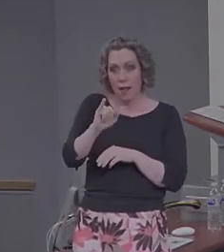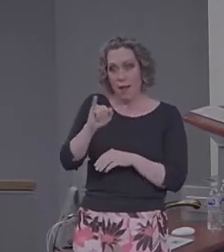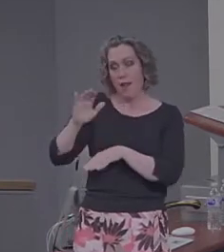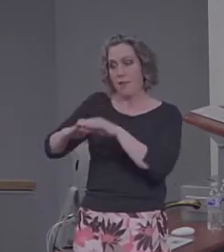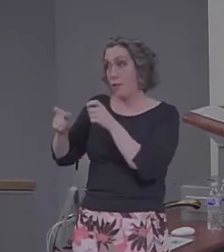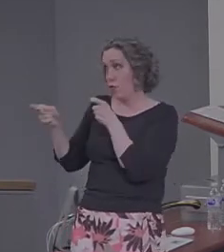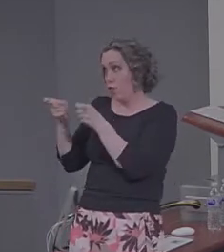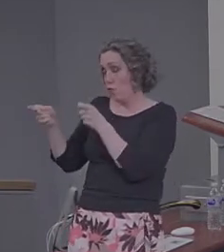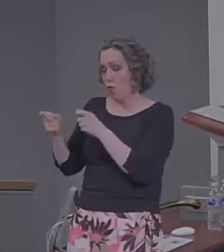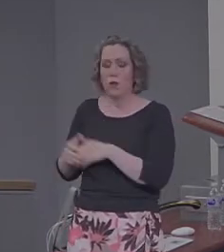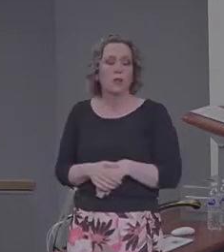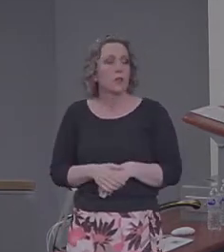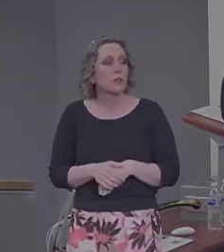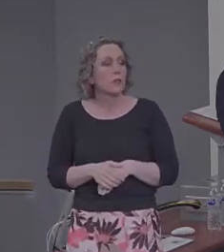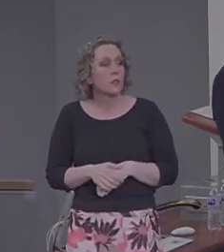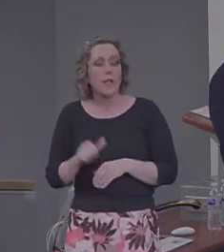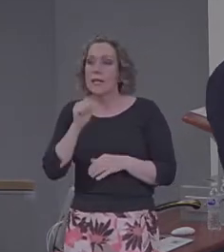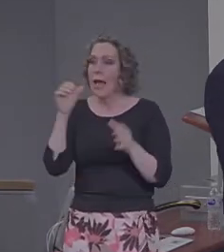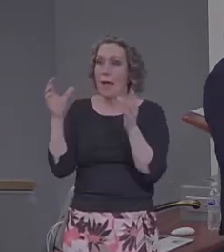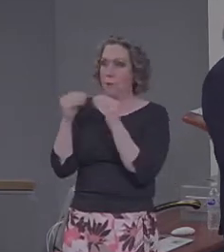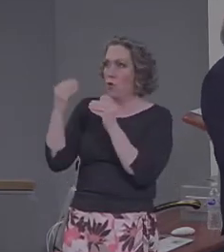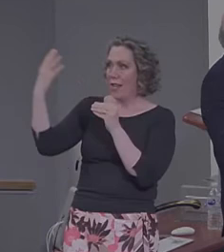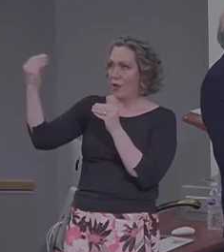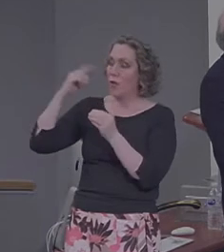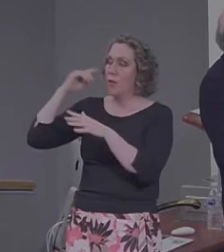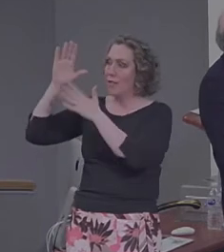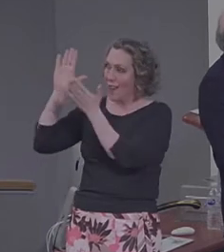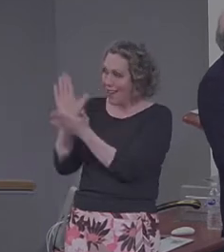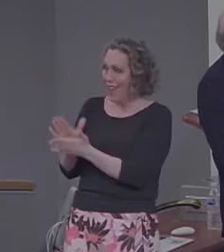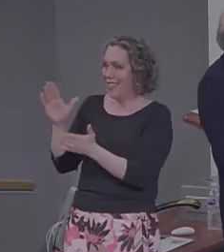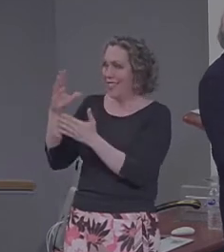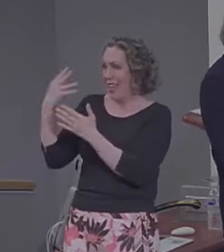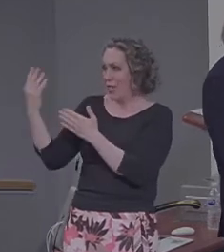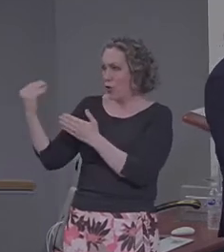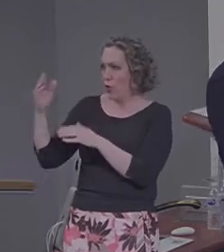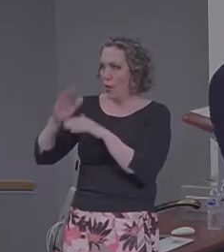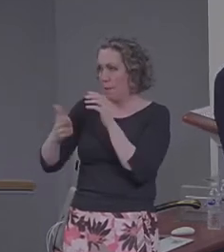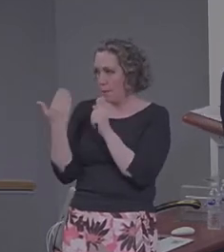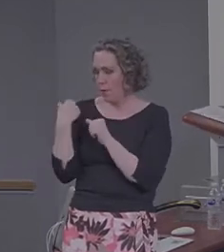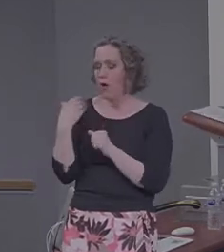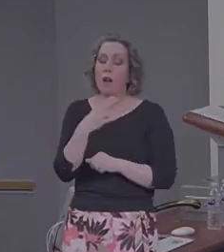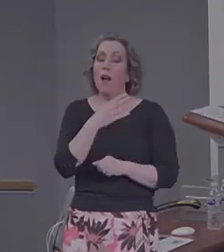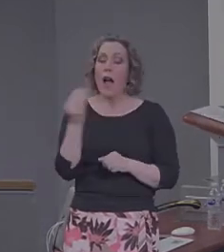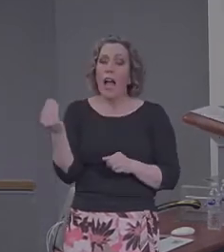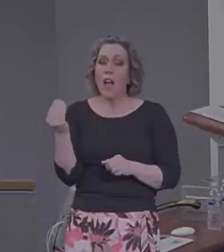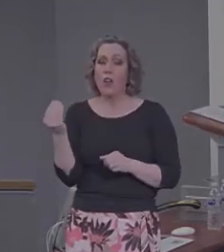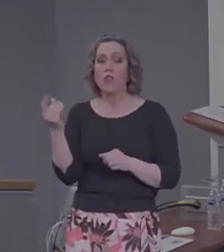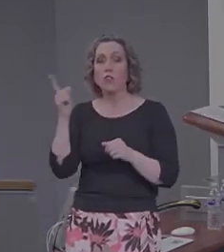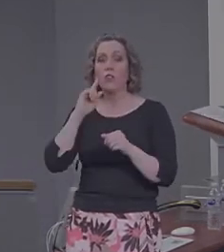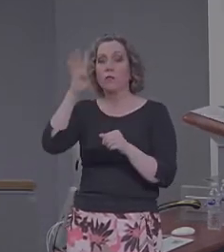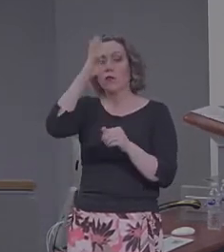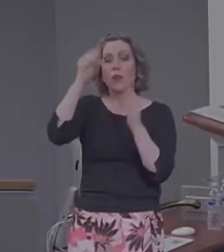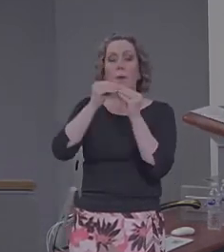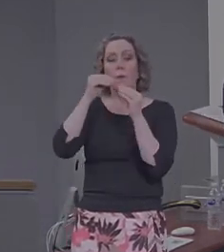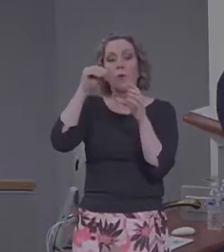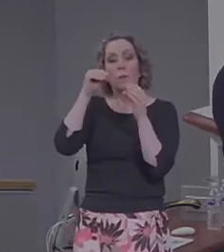Not more external, not fewer external, that's as before. And you also come up with more internal details in the reappraisal